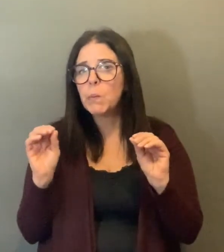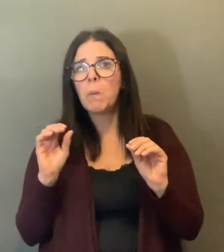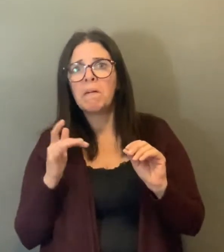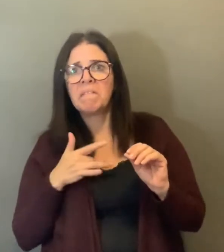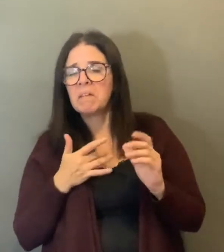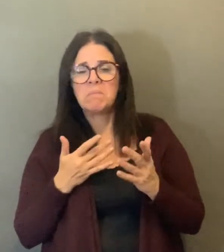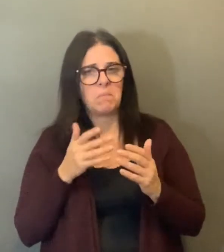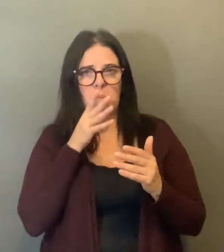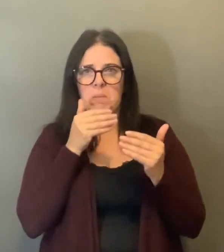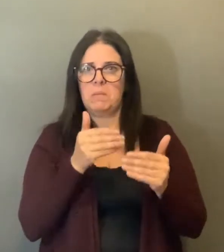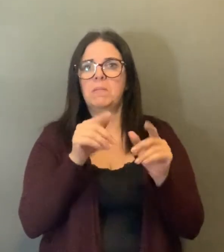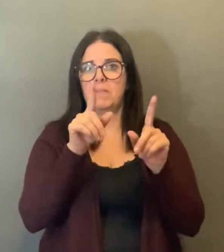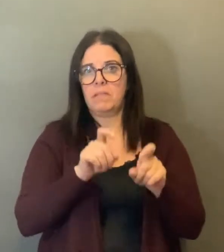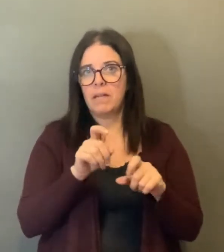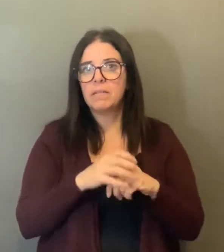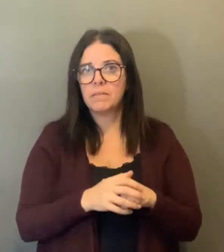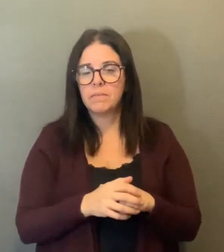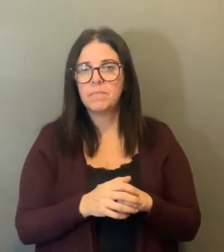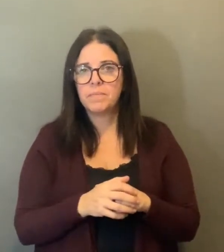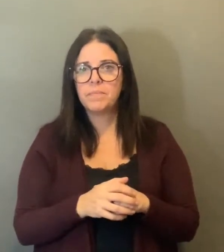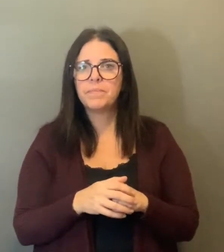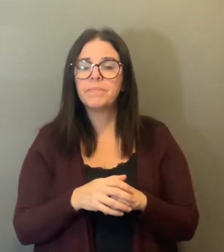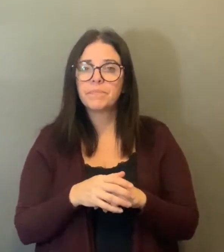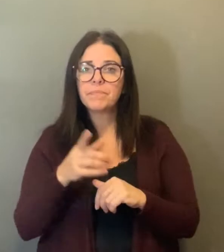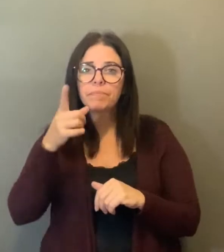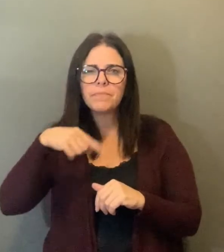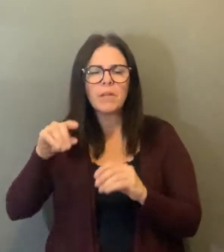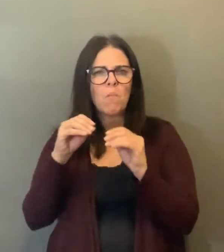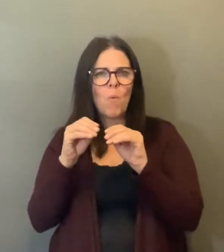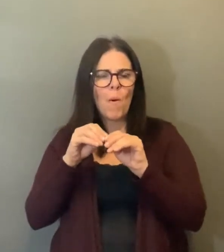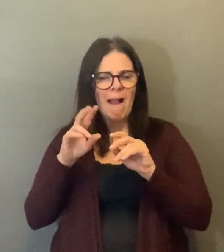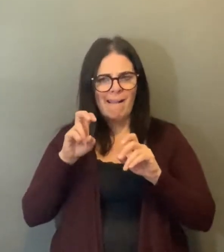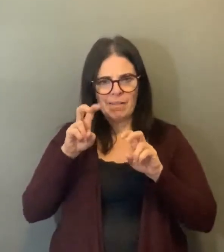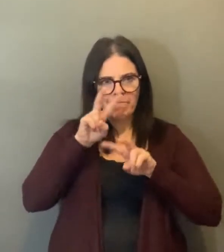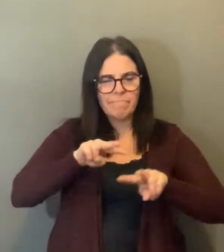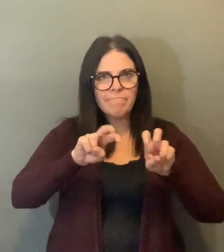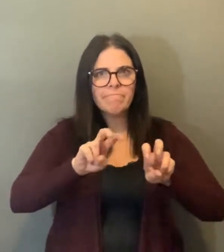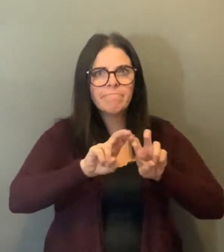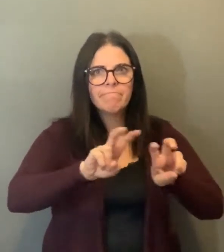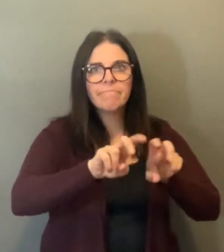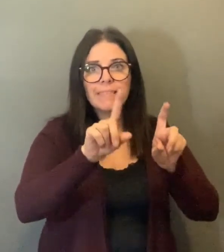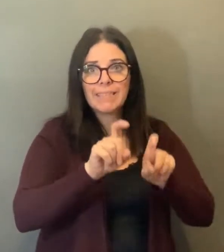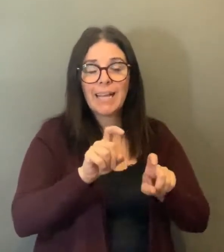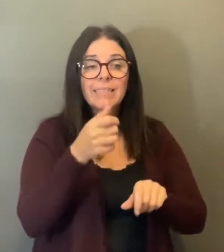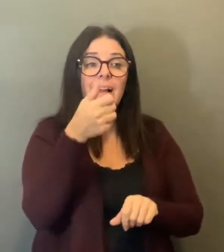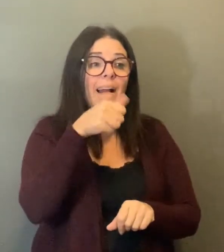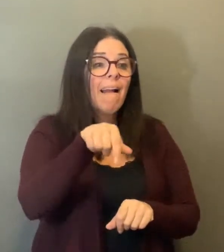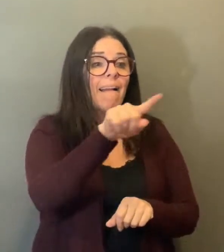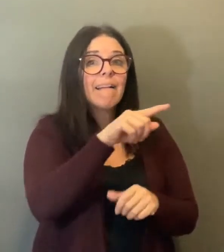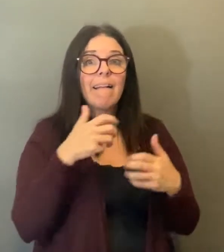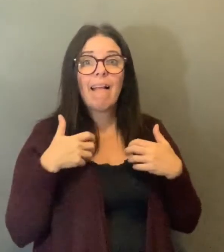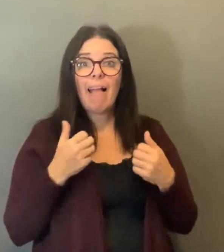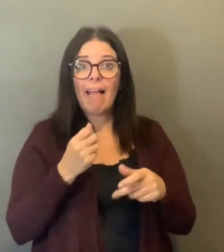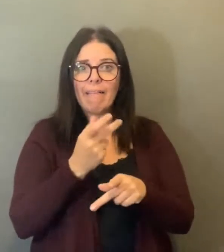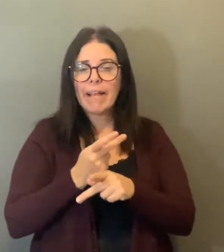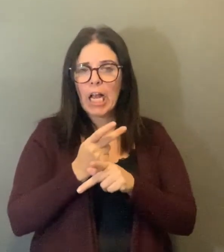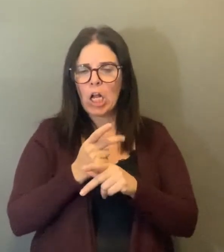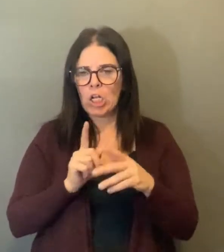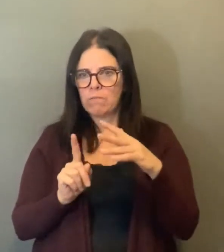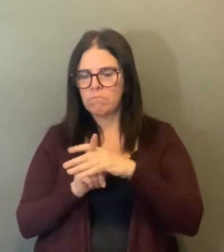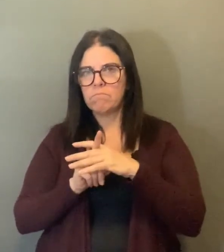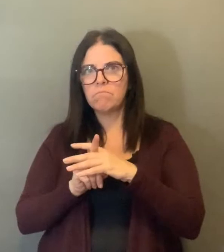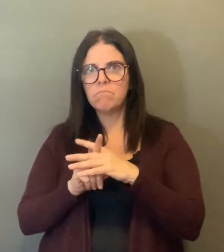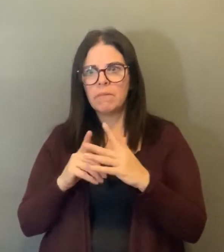testing in the event of shortages of testing supplies including symptomatic health care workers and staff who work in health care facilities,